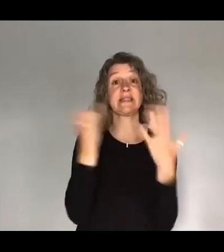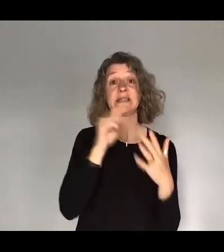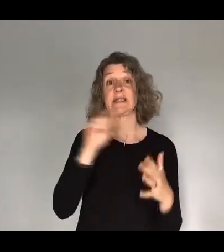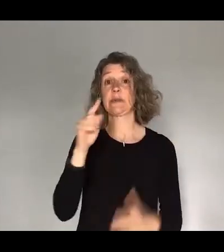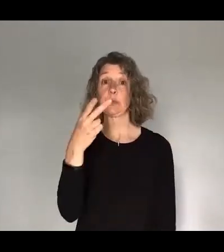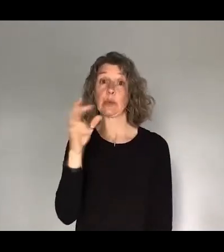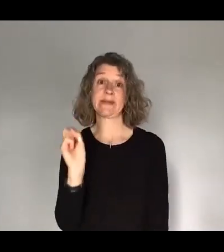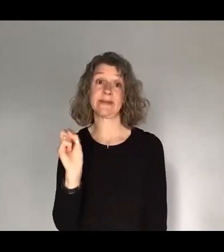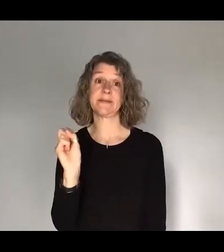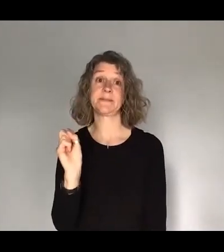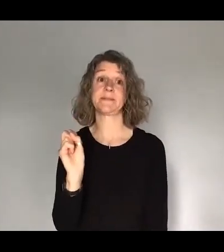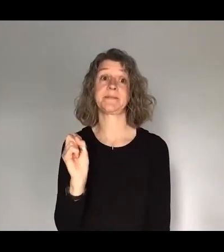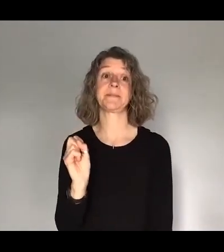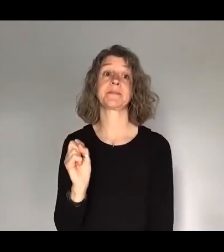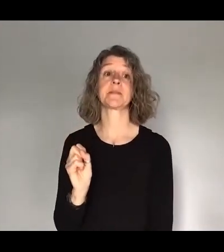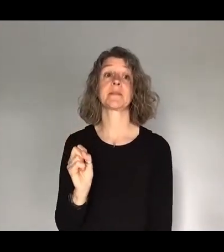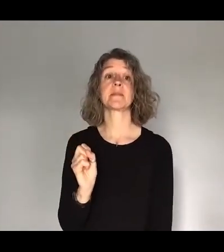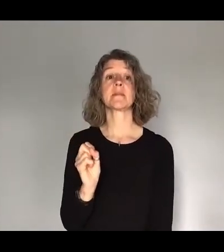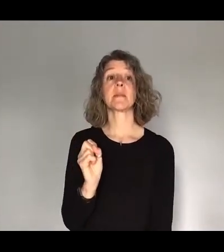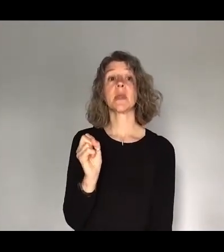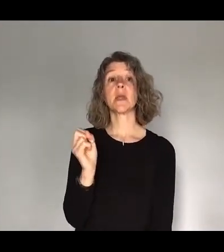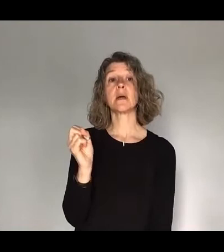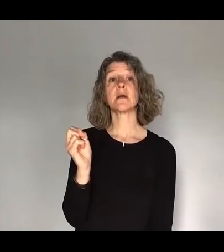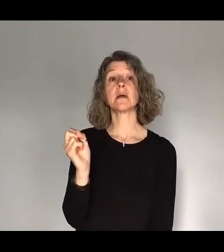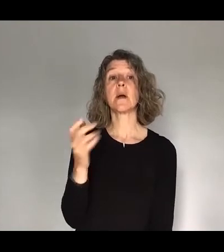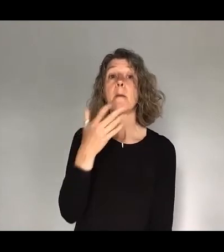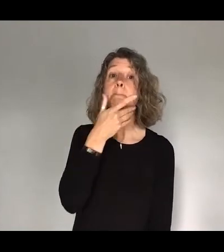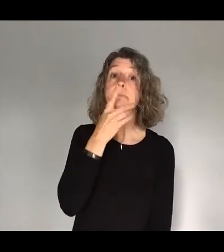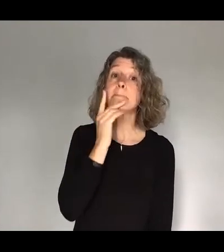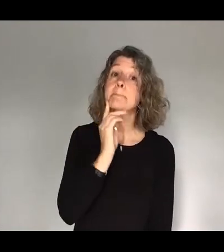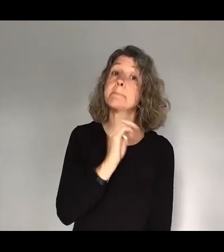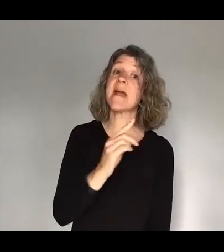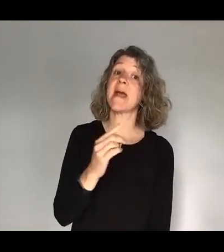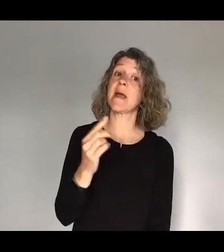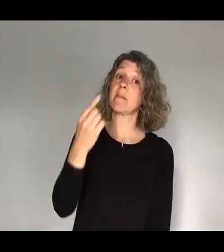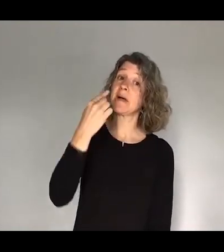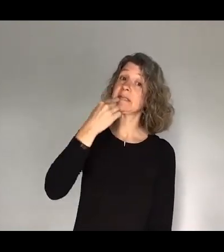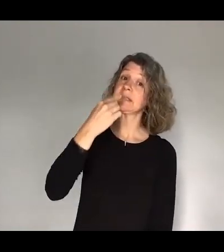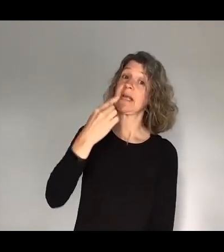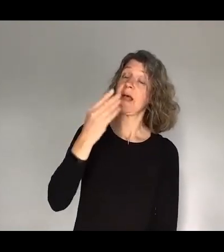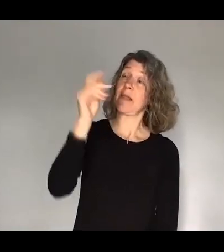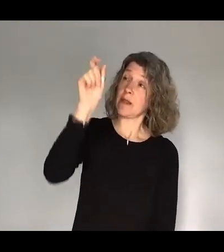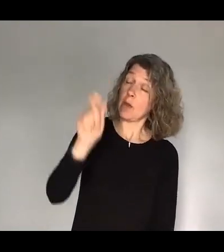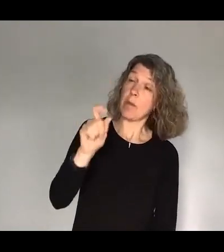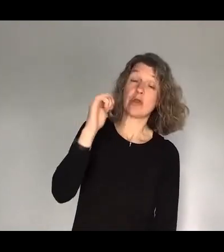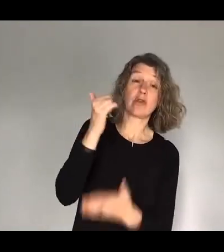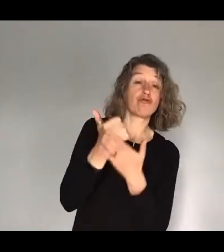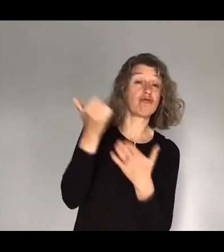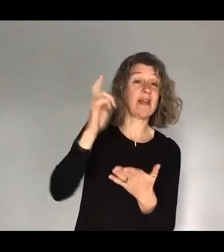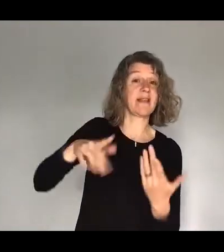They say this, People swear by someone greater than themselves and the oath confirms what is said and puts an end